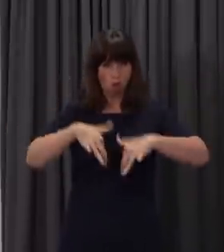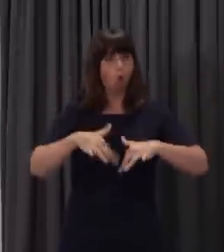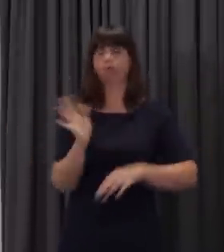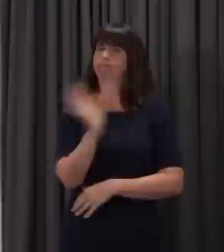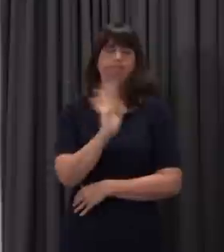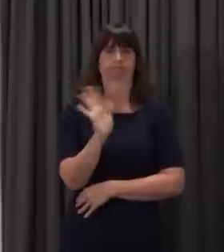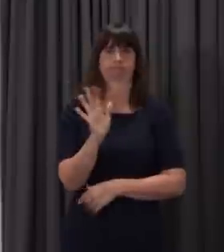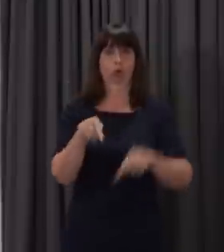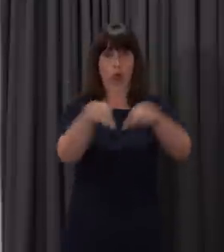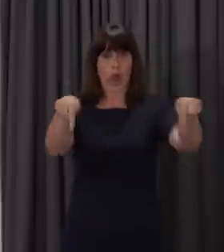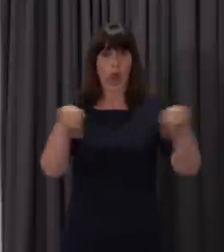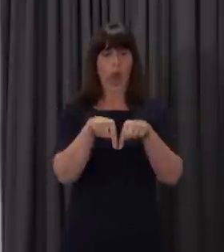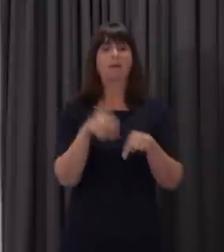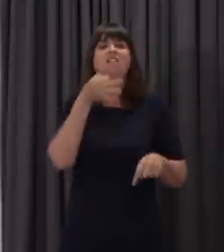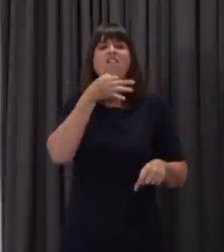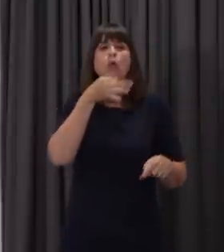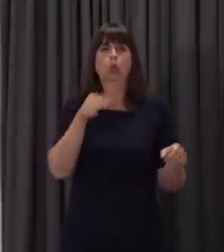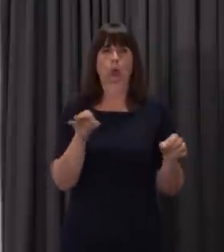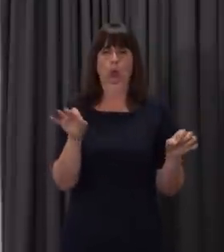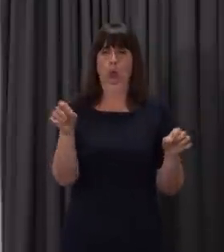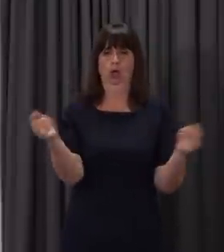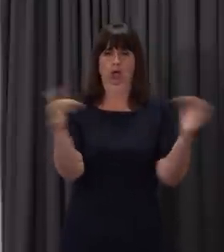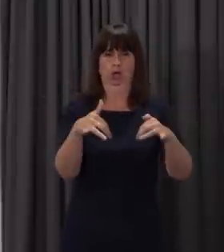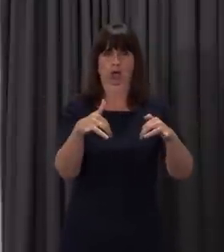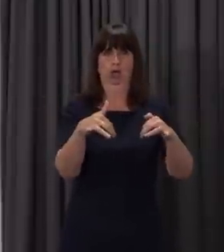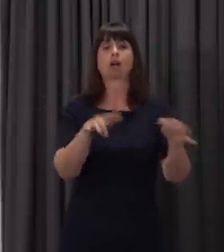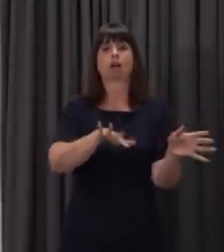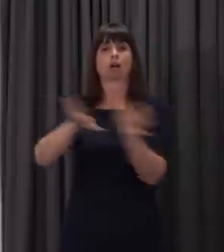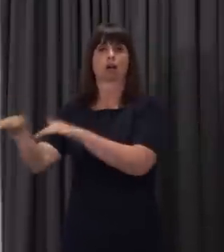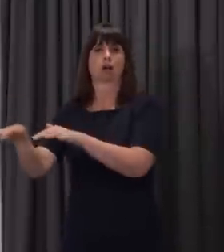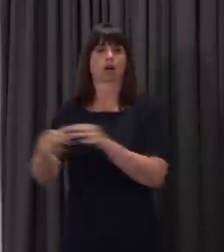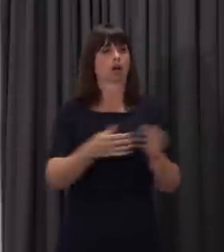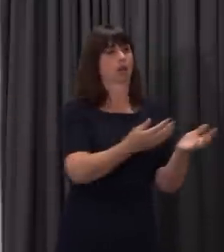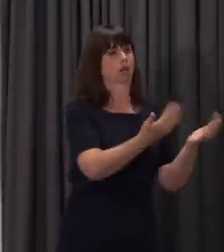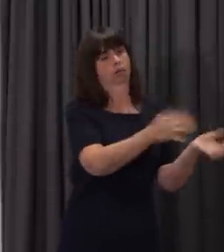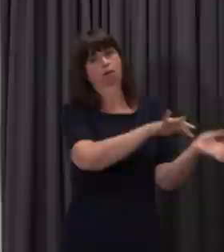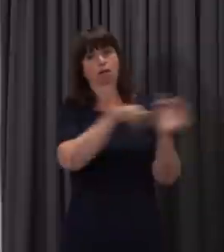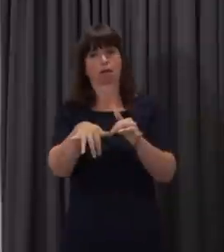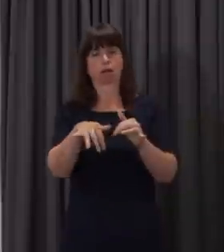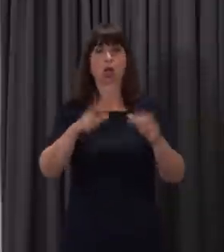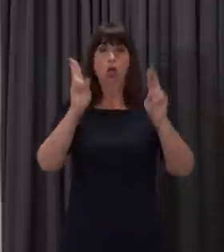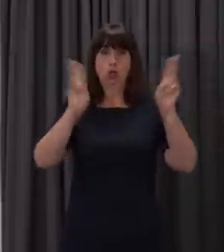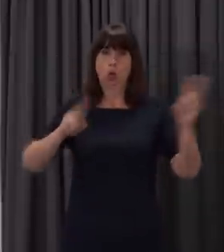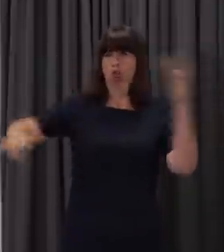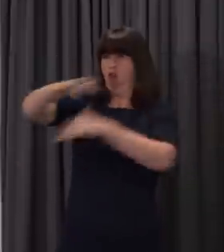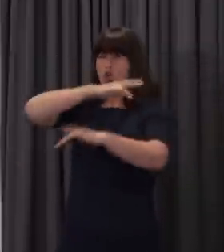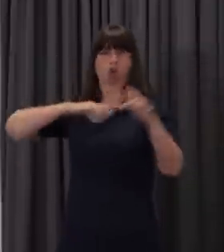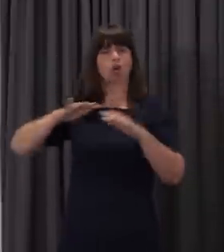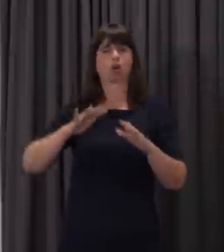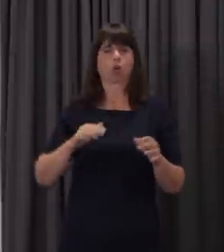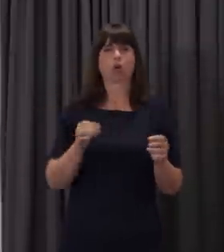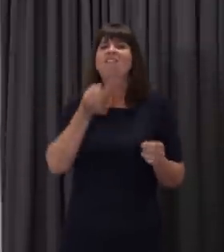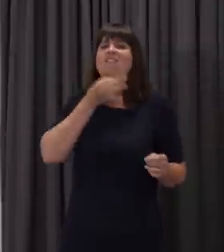can be in a classroom at any one time, limiting the number of children that can be in school at any one time,